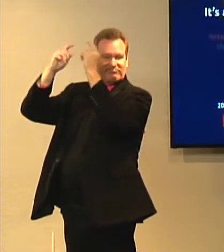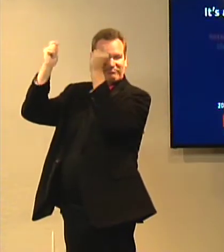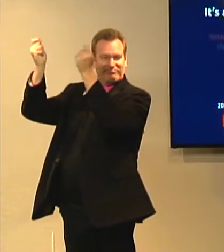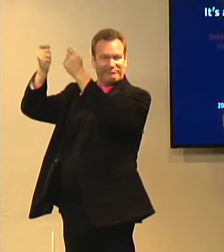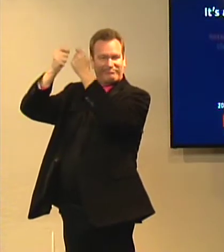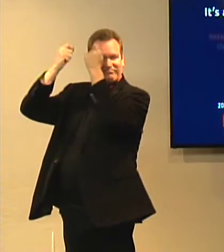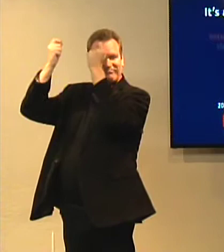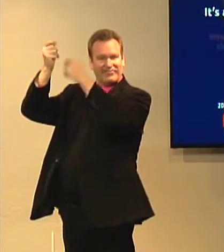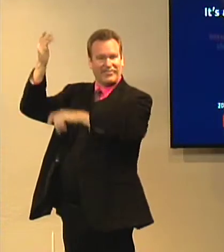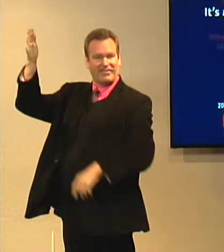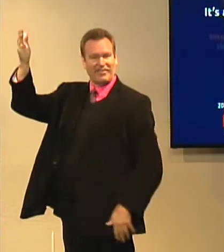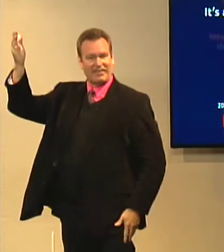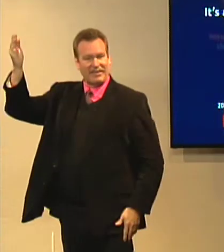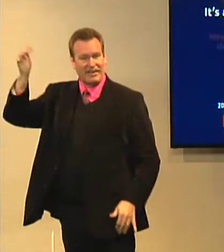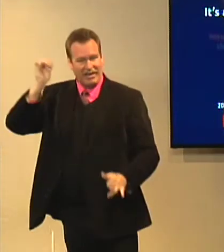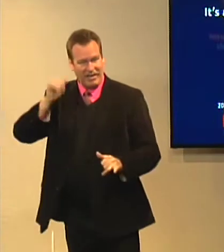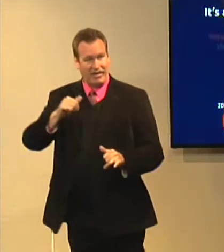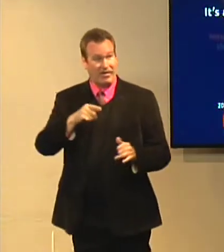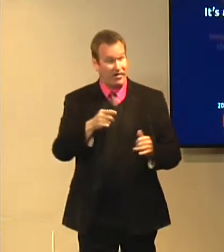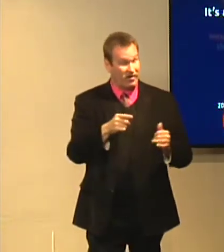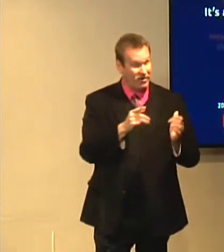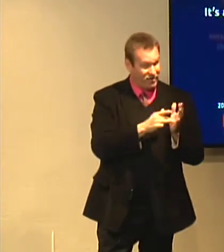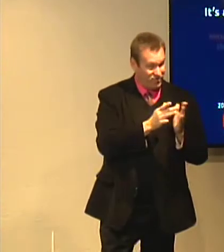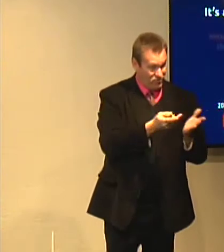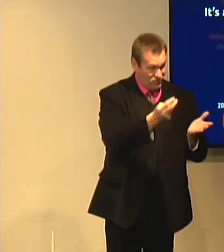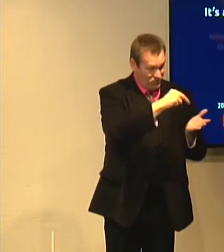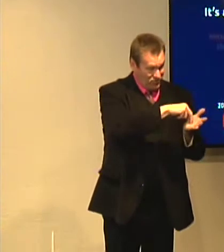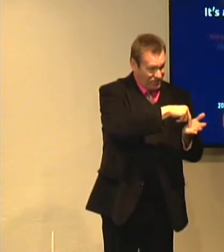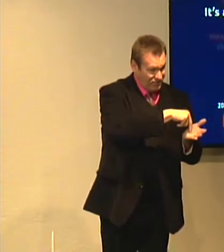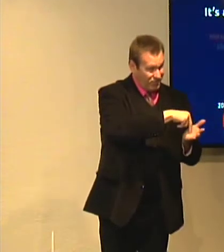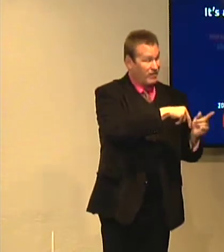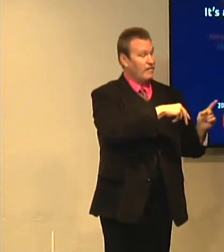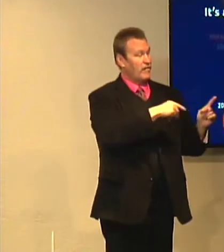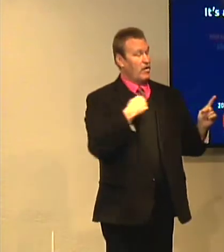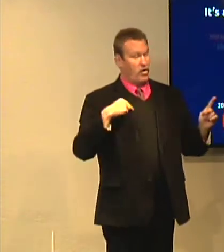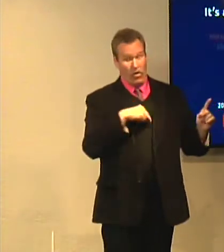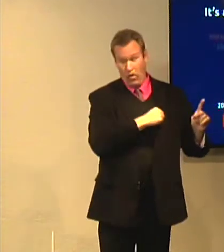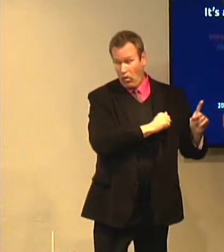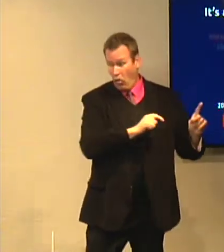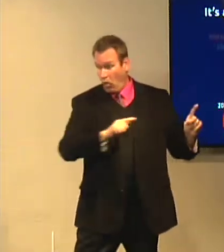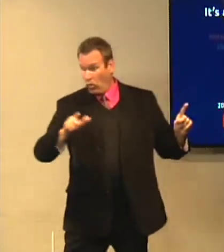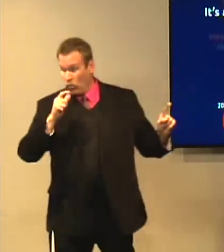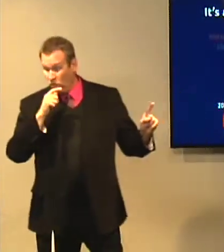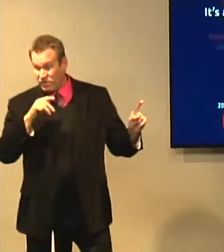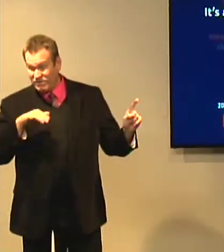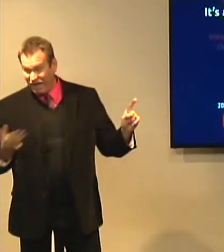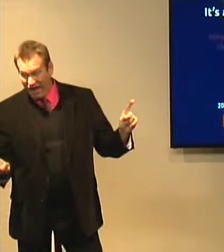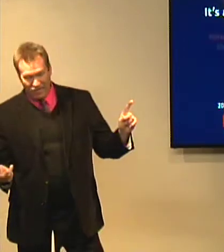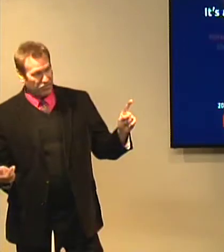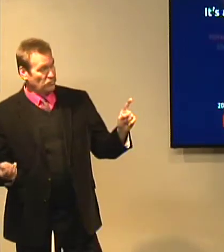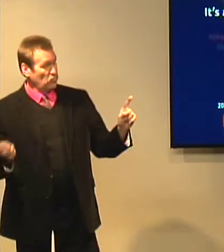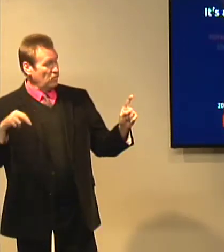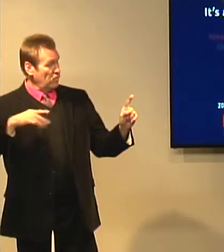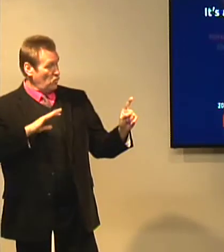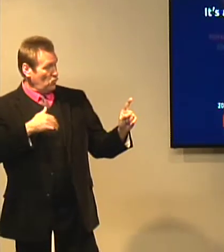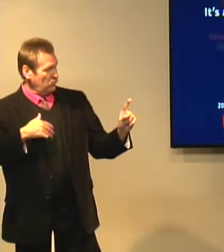And there is a celebration there. So Jesus Christ's resurrection also promises that